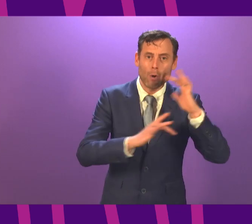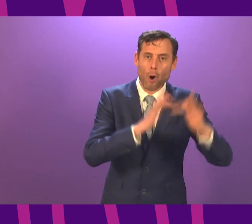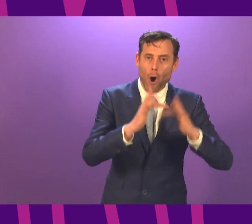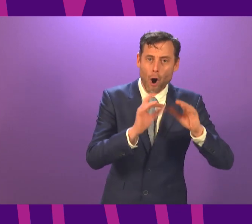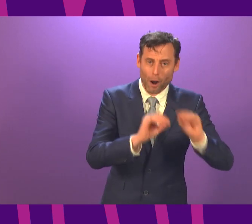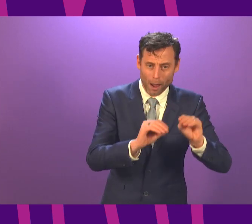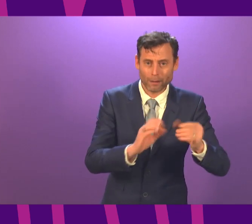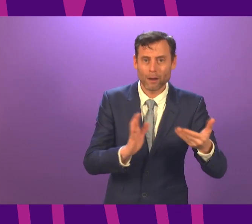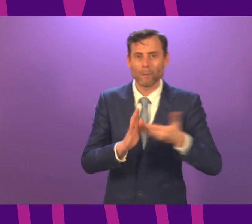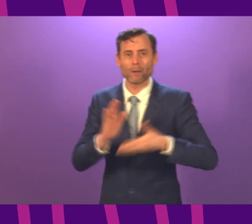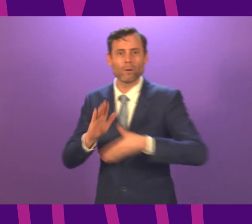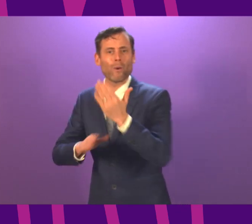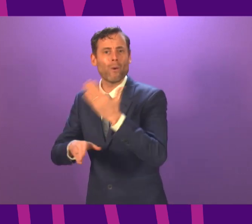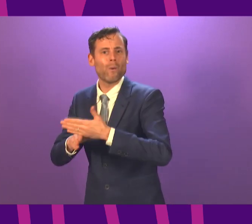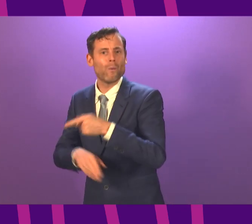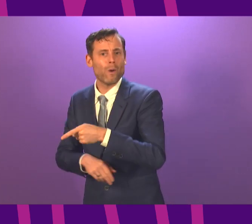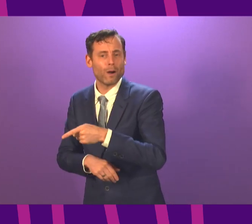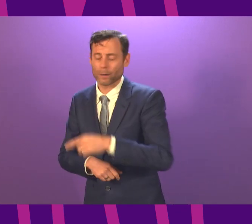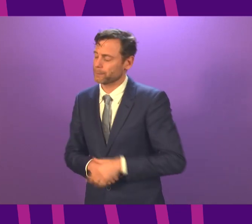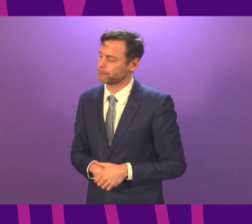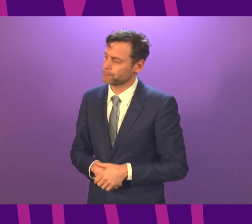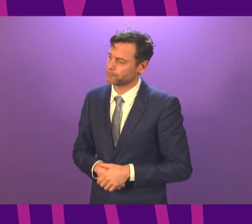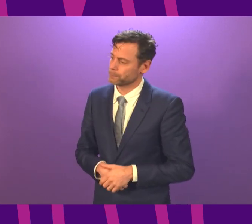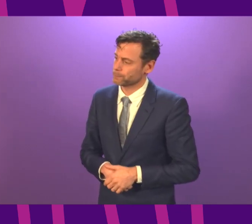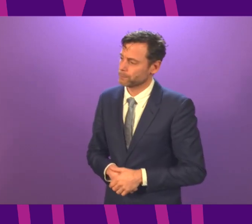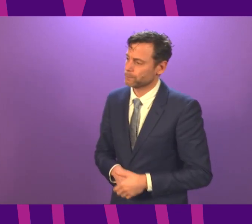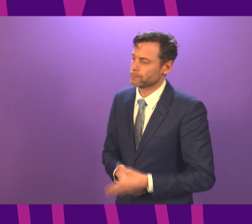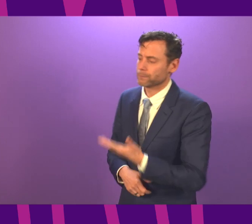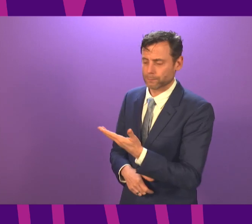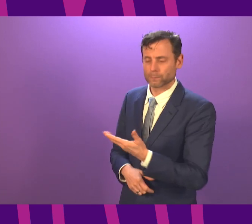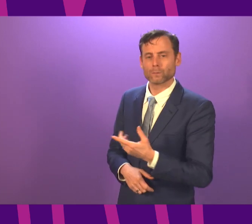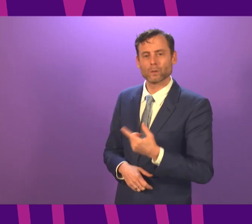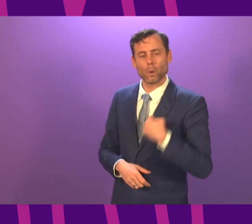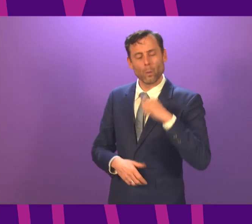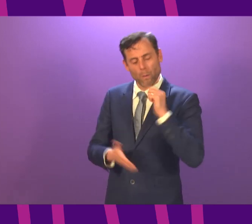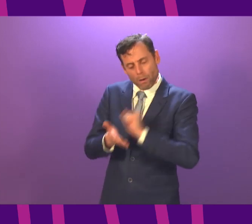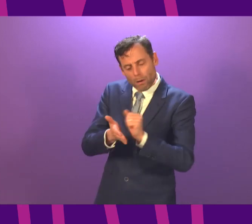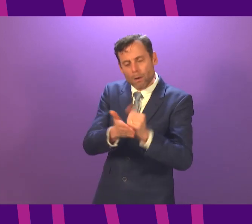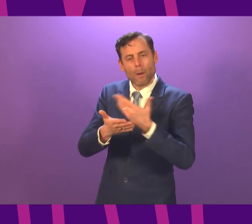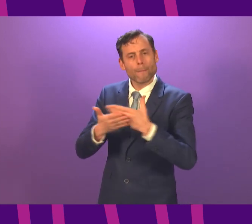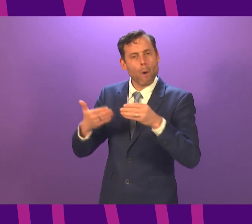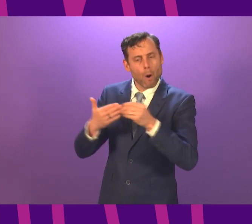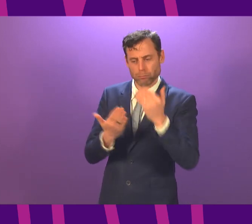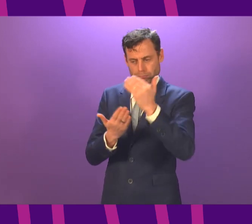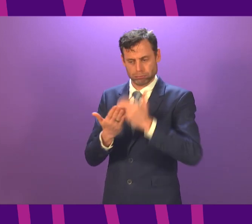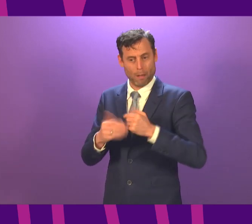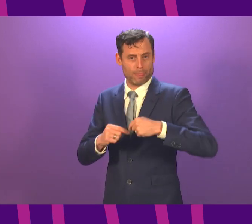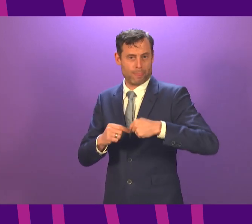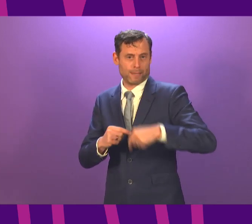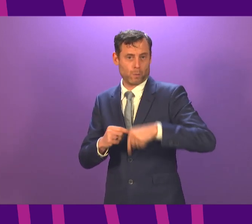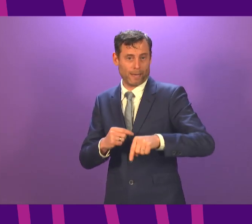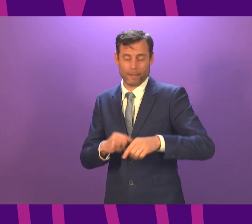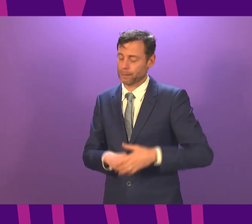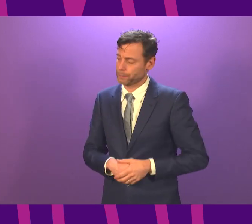resources for these purposes later this week. The final substantive issue I want to address before giving an update on